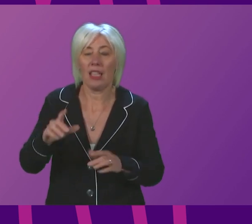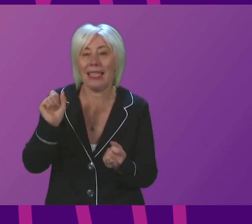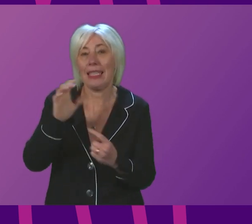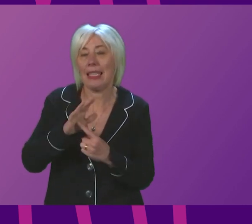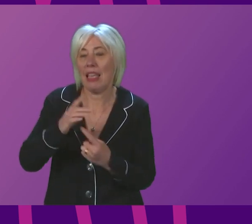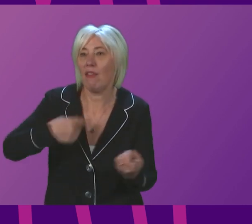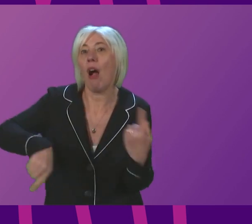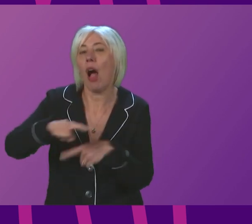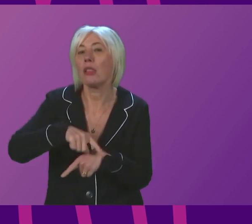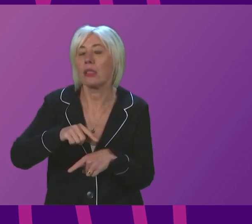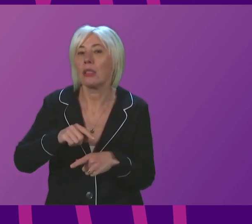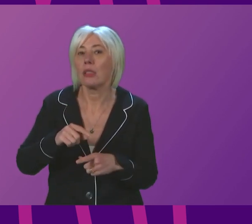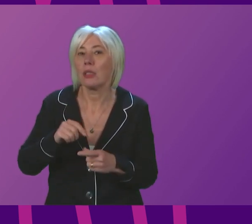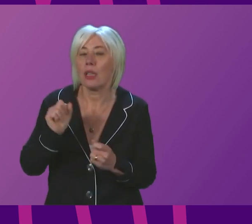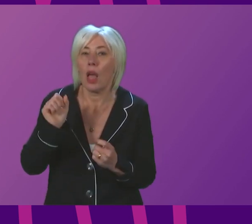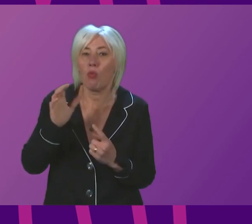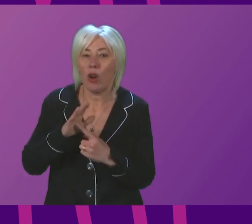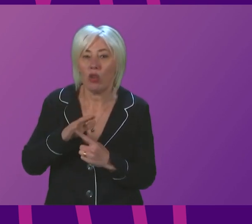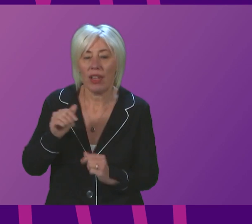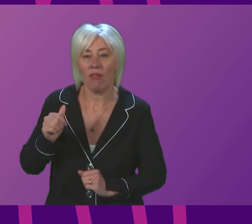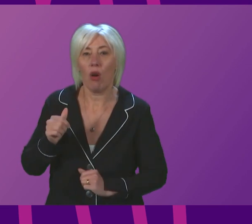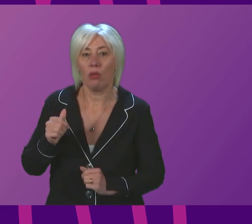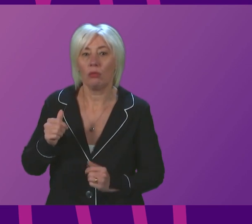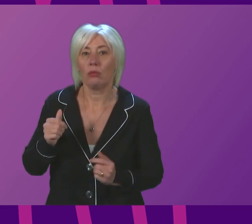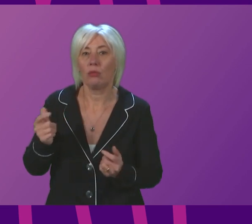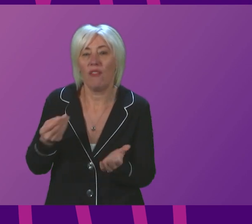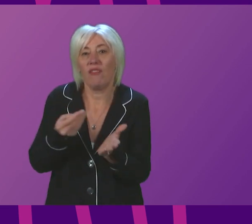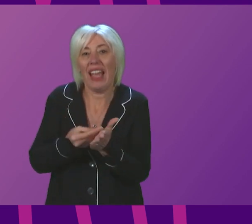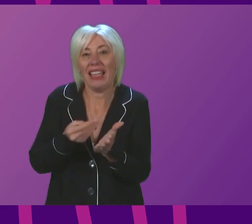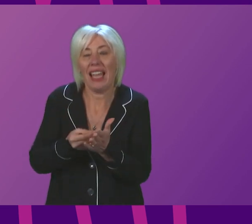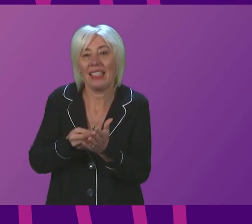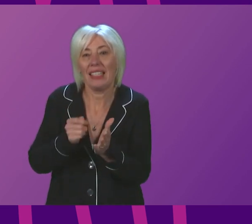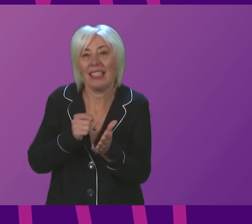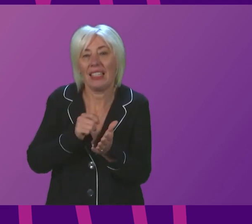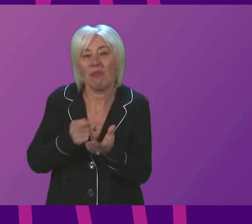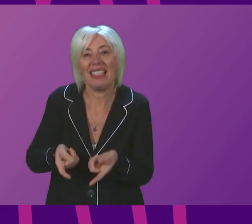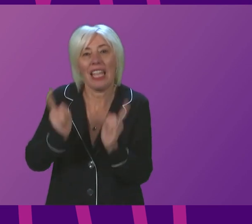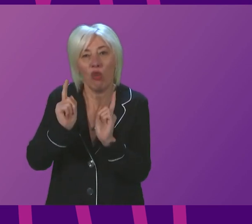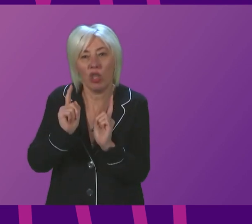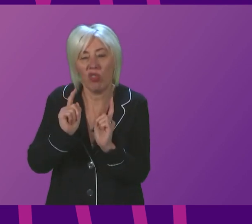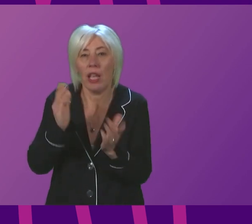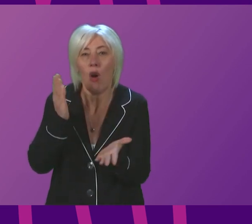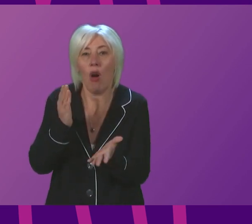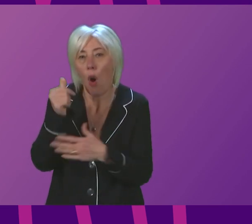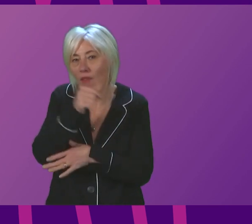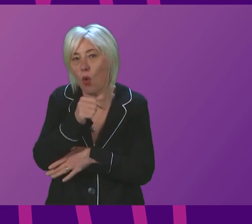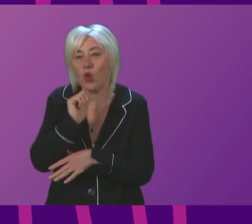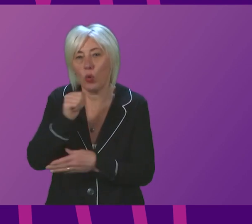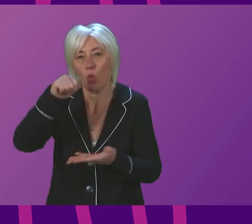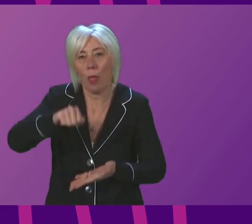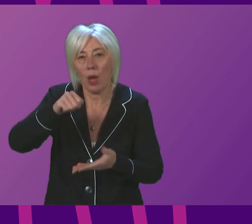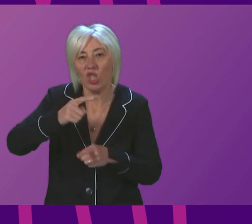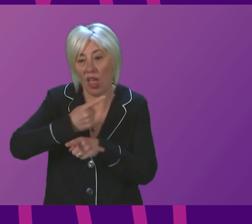for the government. know it is a particular priority for the Finance Secretary, who, of course, will set out the budget to Parliament later this week.